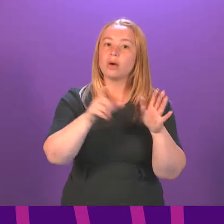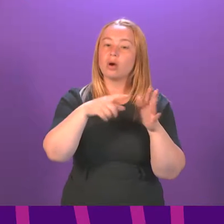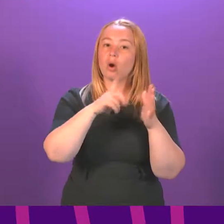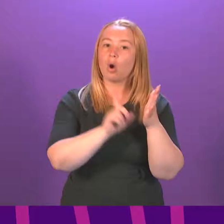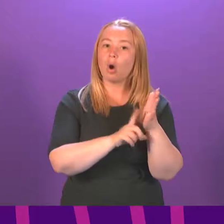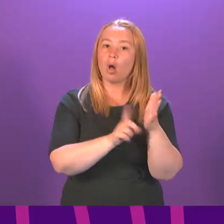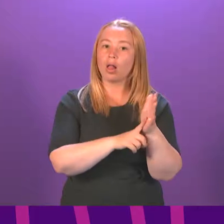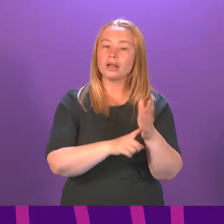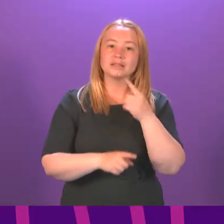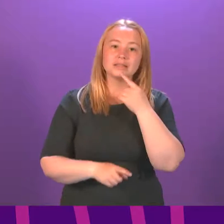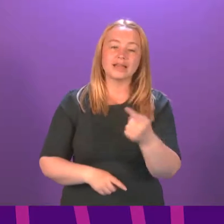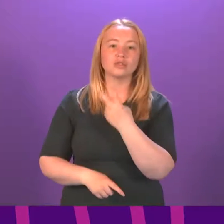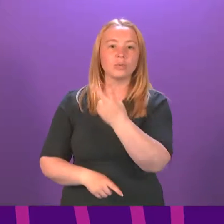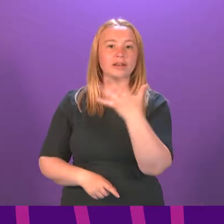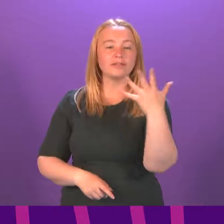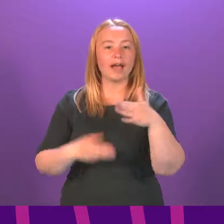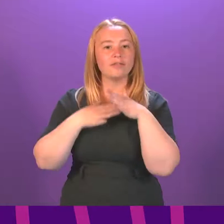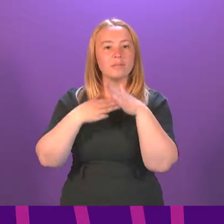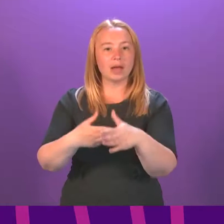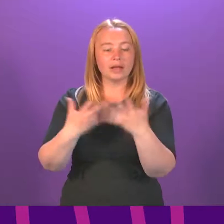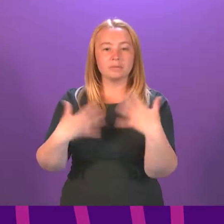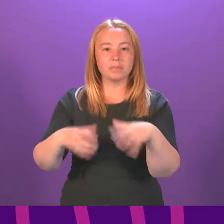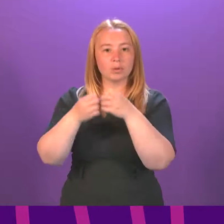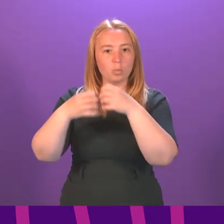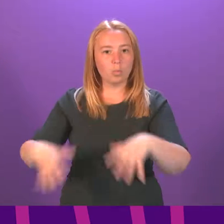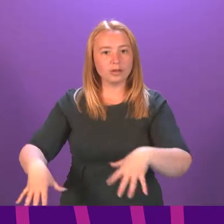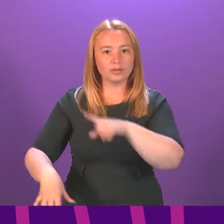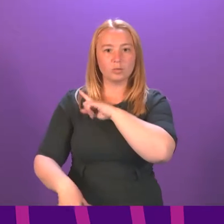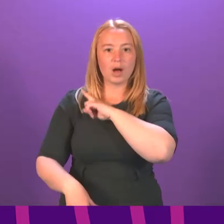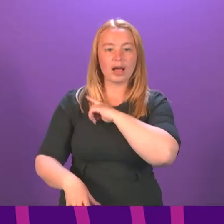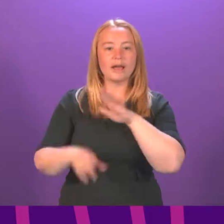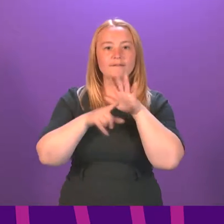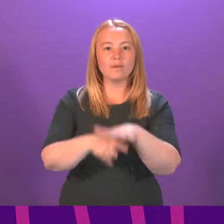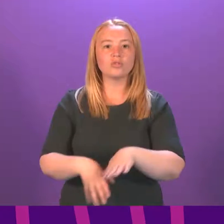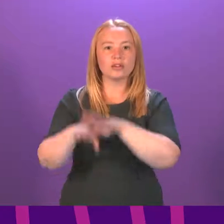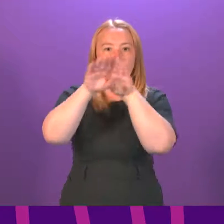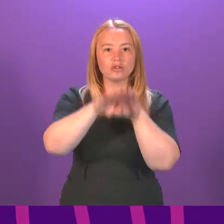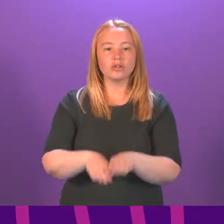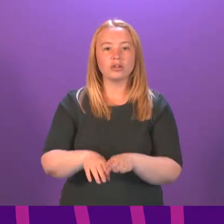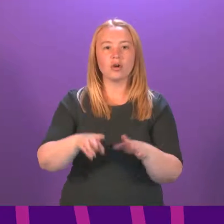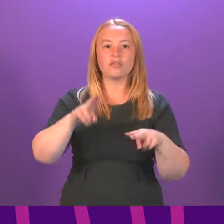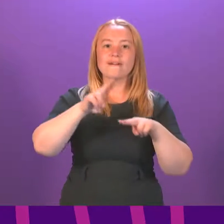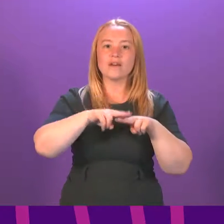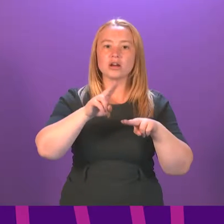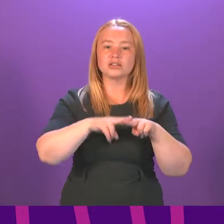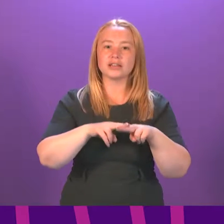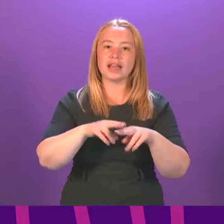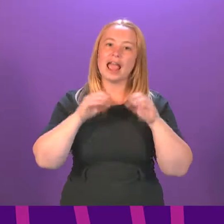in the Herald on Sunday that £25 million of public money was wasted on the forced nationalisation of Ferguson Marine Engineering Limited.